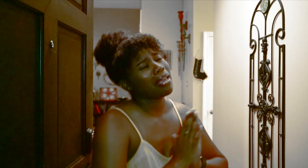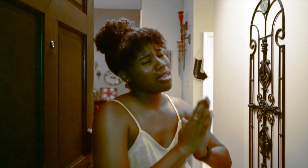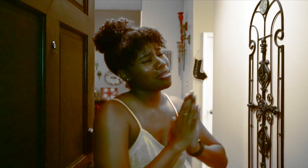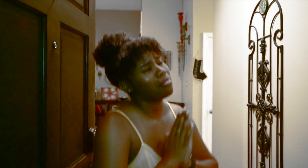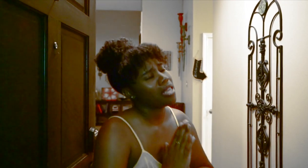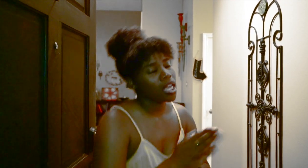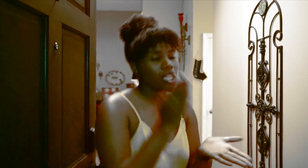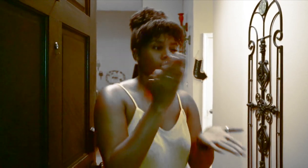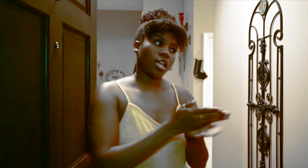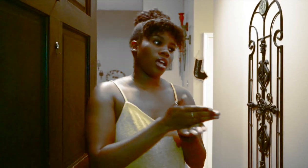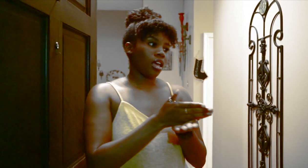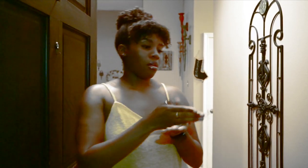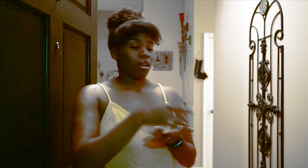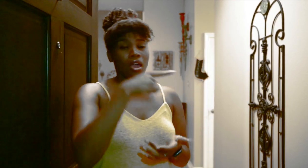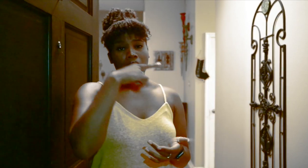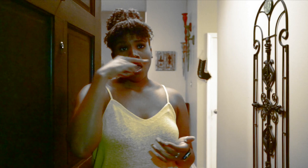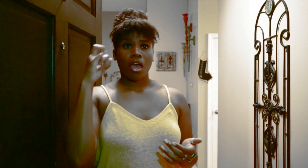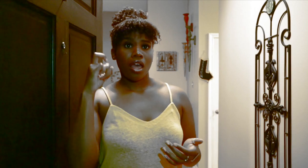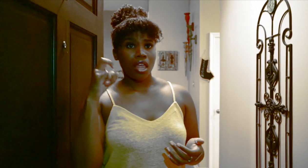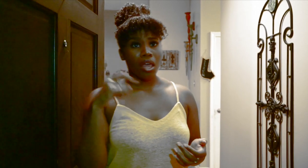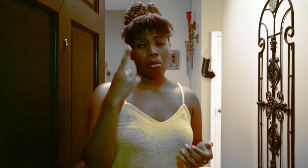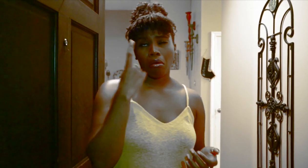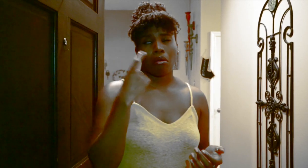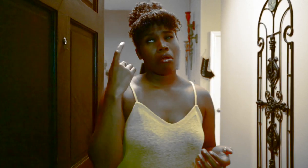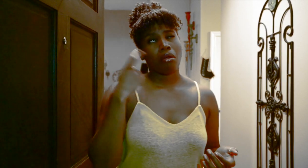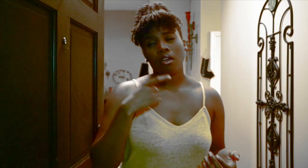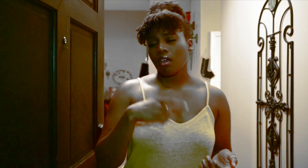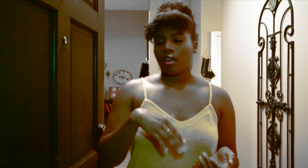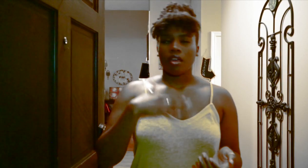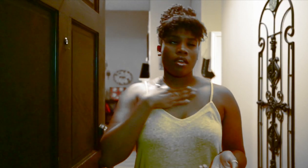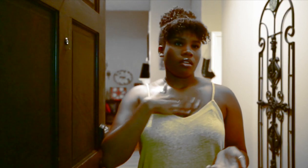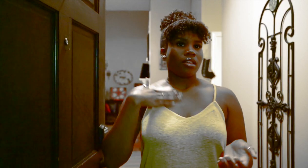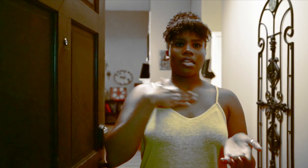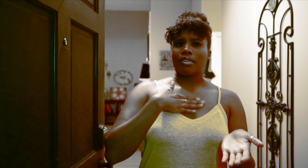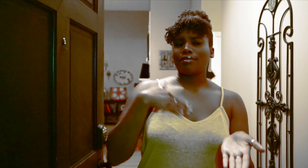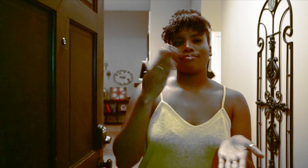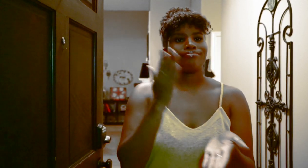so ugly when you cry Please, just cut it out